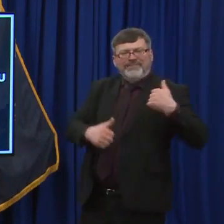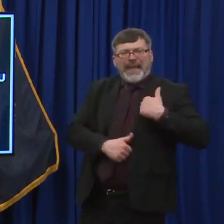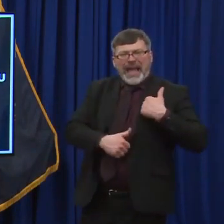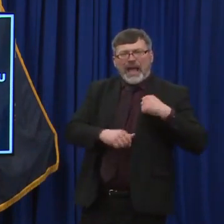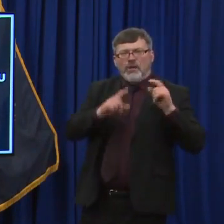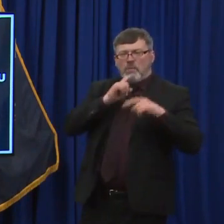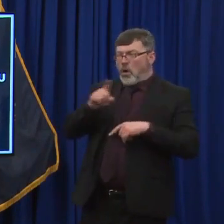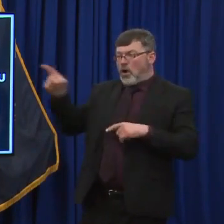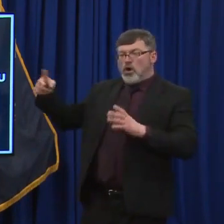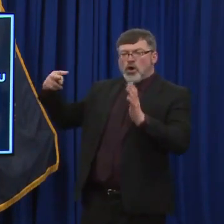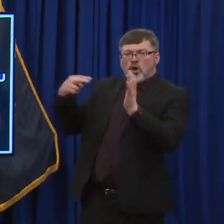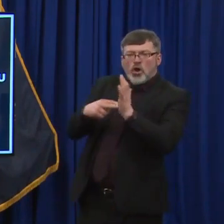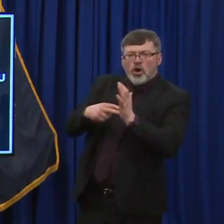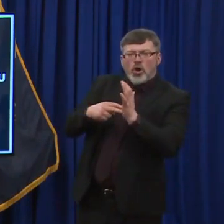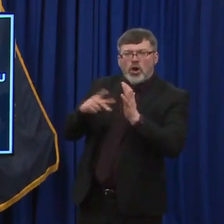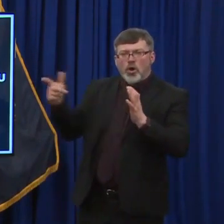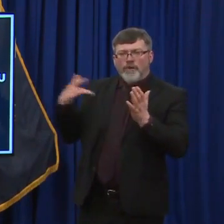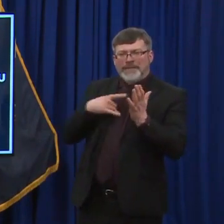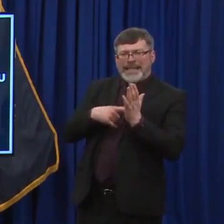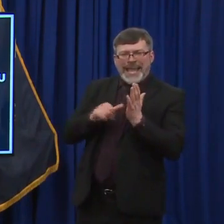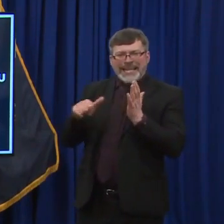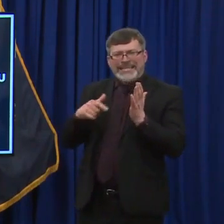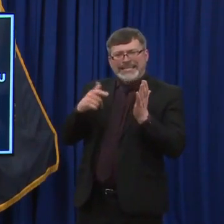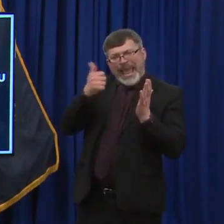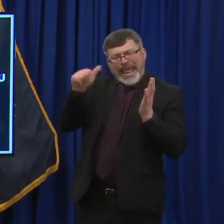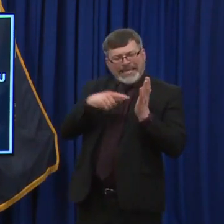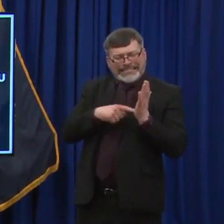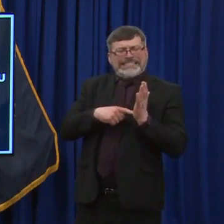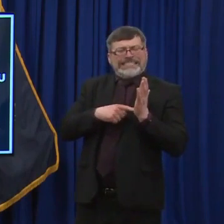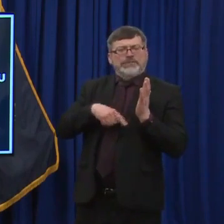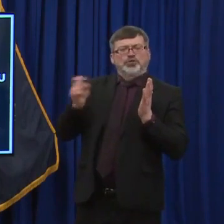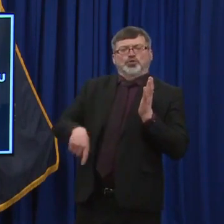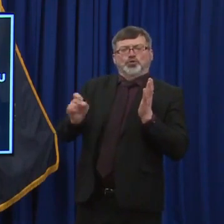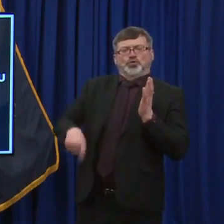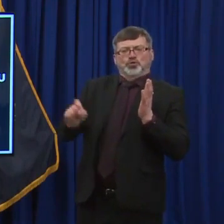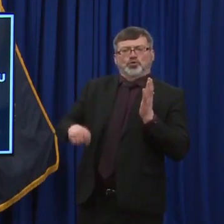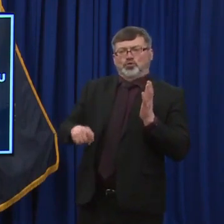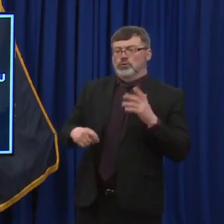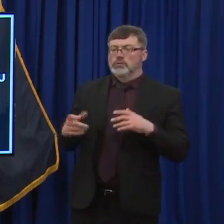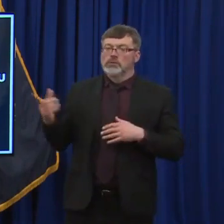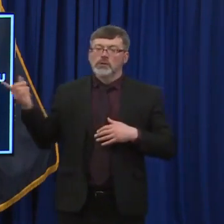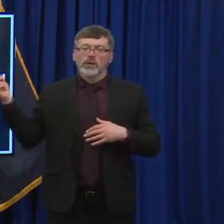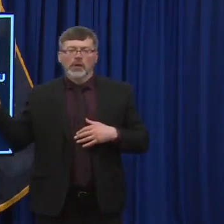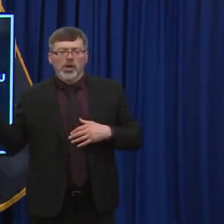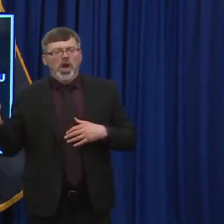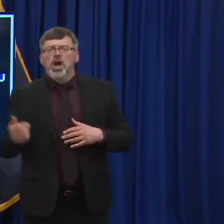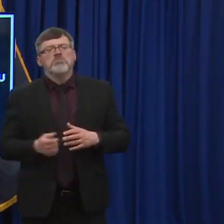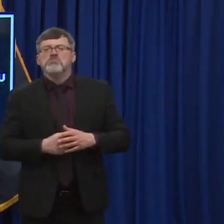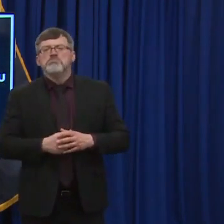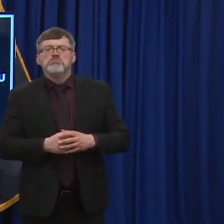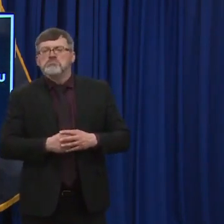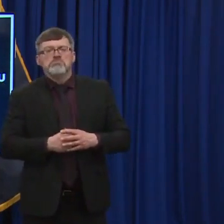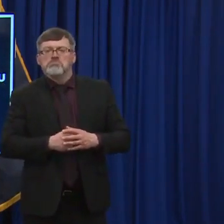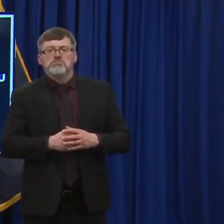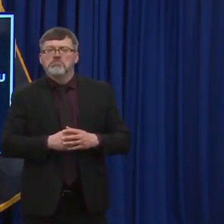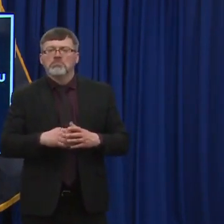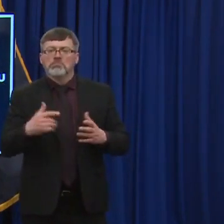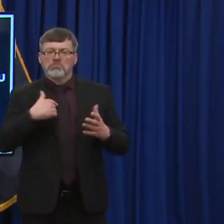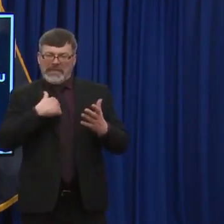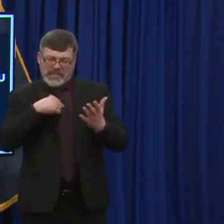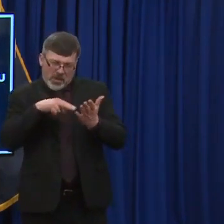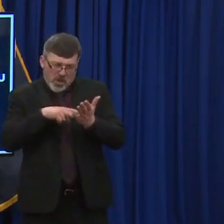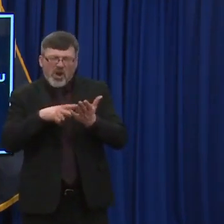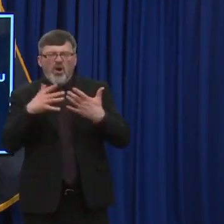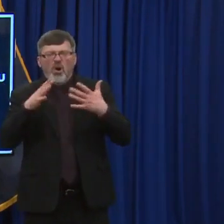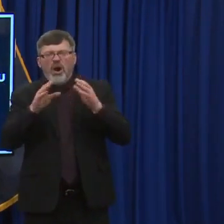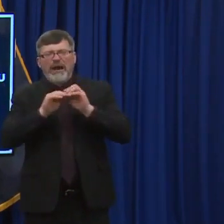that needed to be improved that is upsetting you? No, no. I think everything in the report was, um, I don't want to say as expected, but it was thorough. It covered all different aspects of